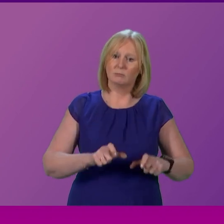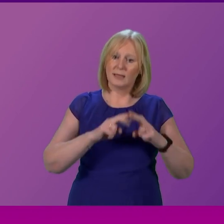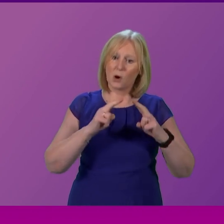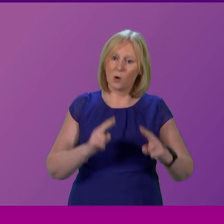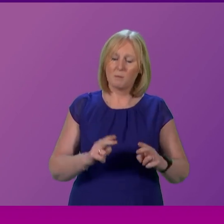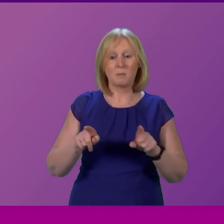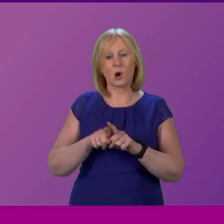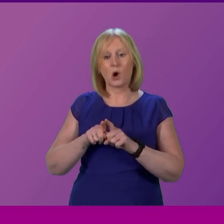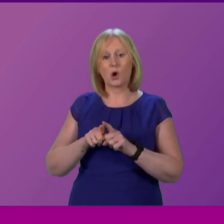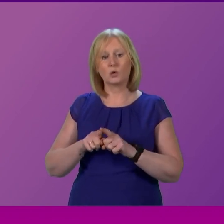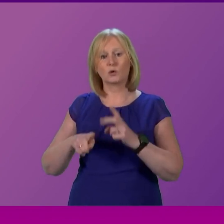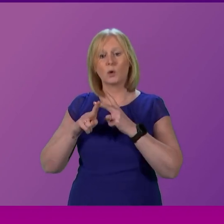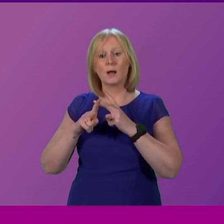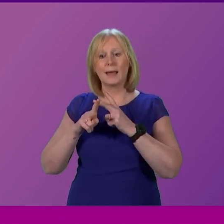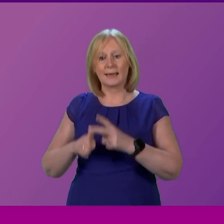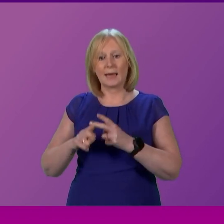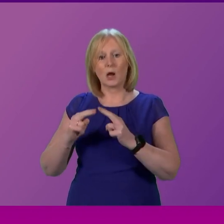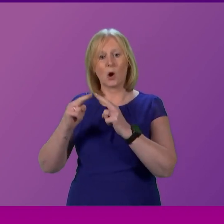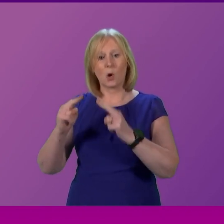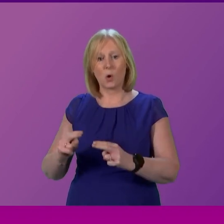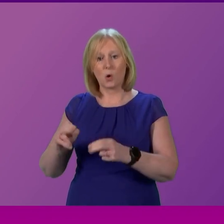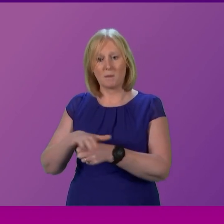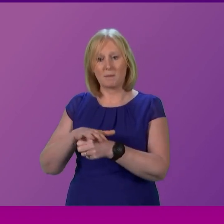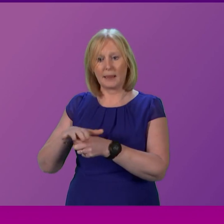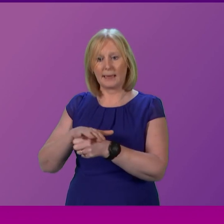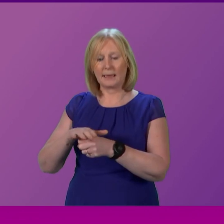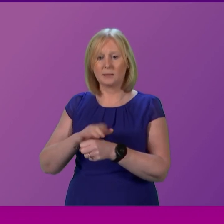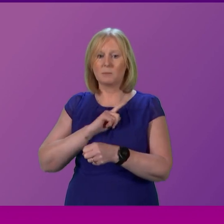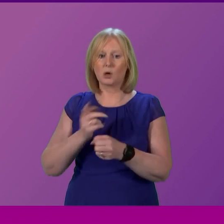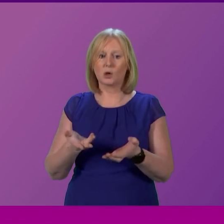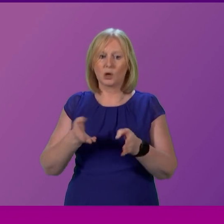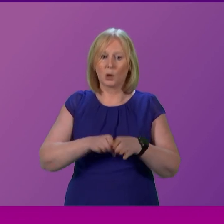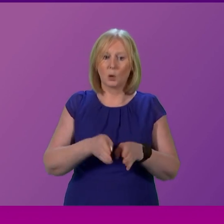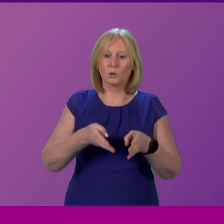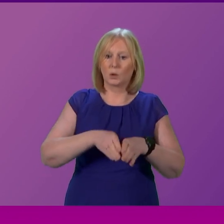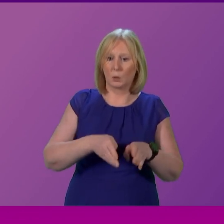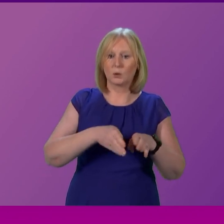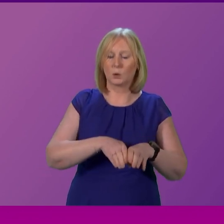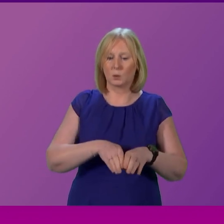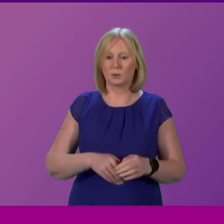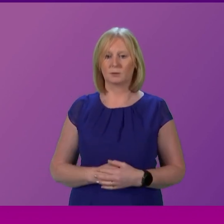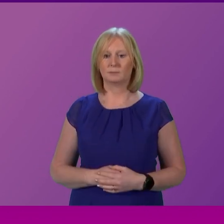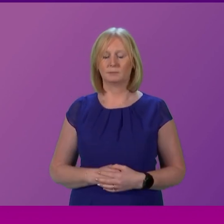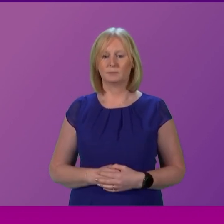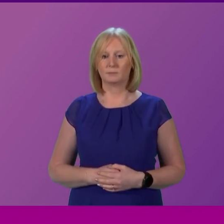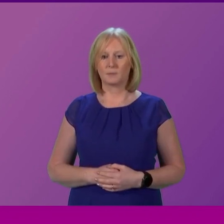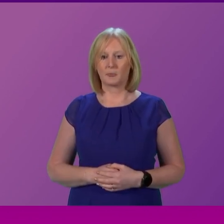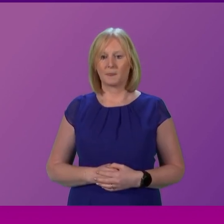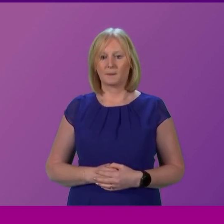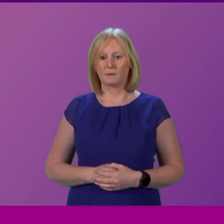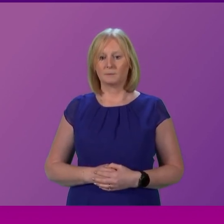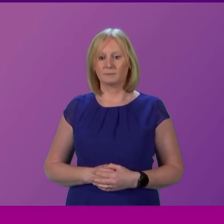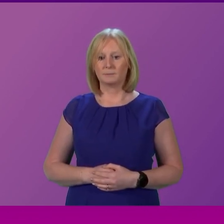places has been impacted by care home closures too. There is no doubting that high inflation